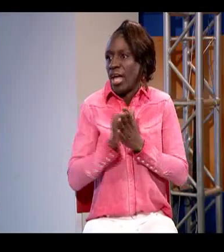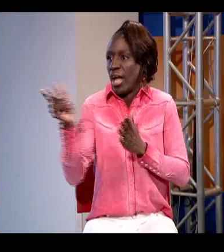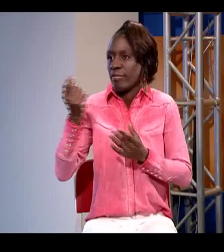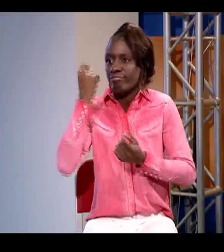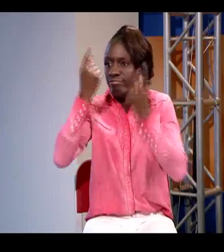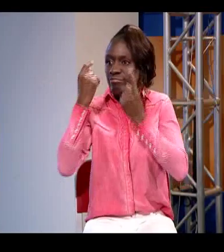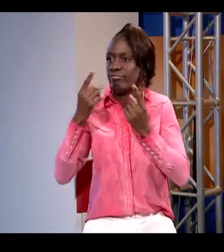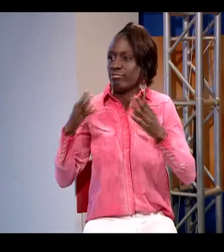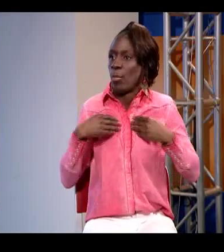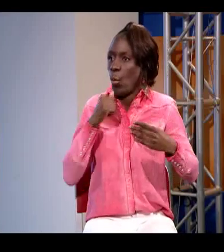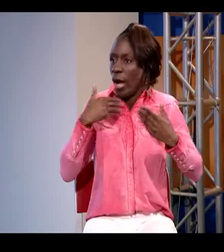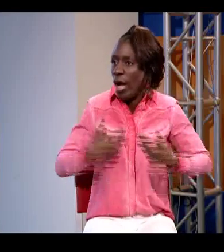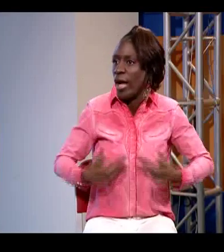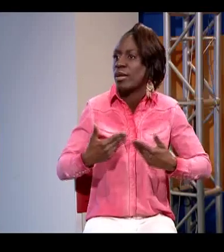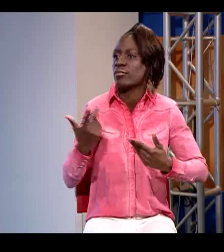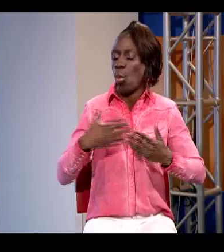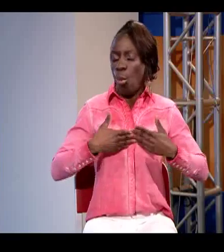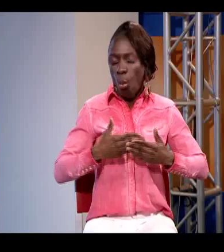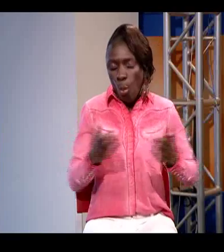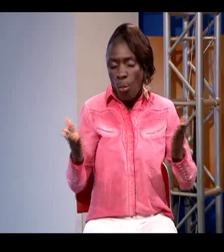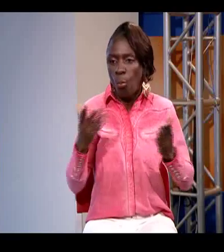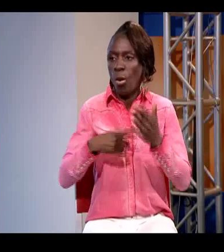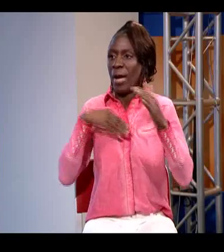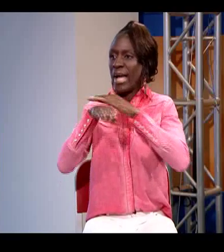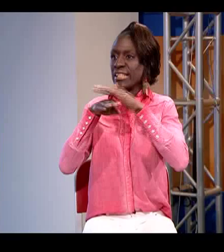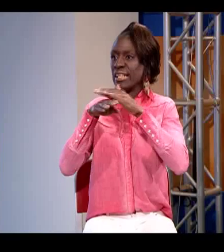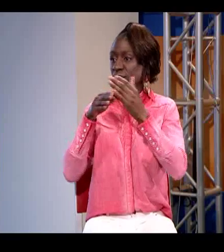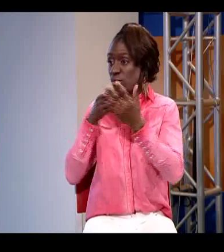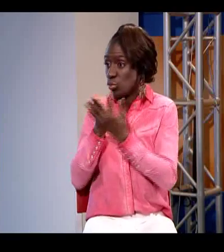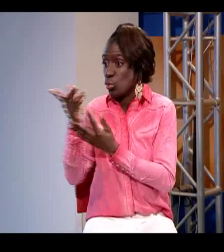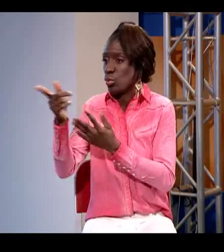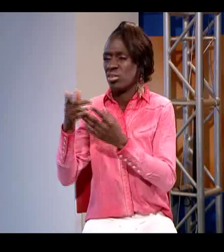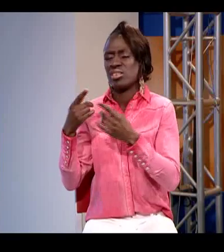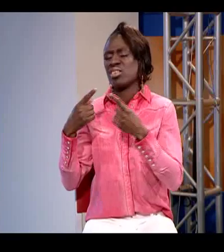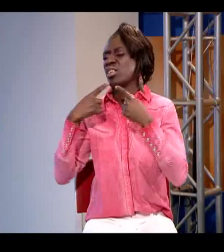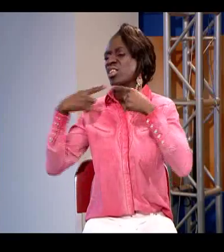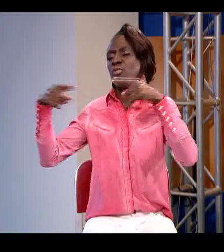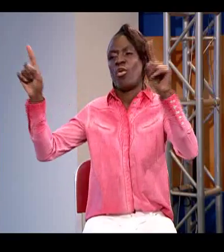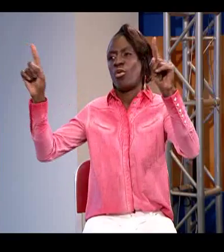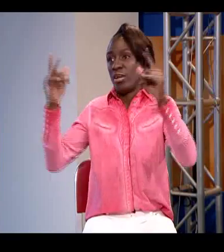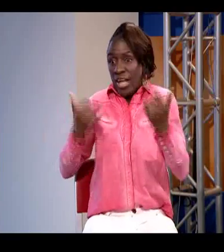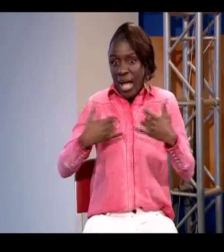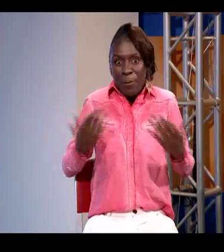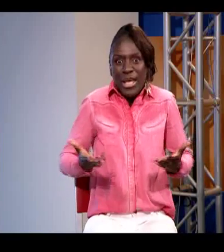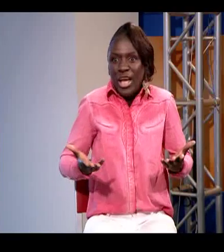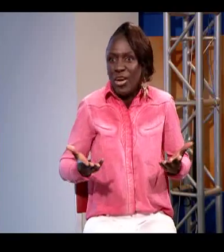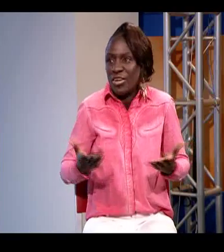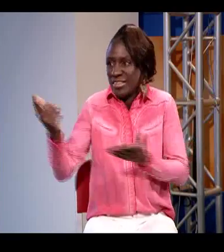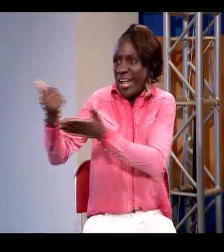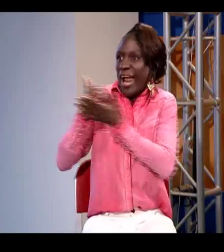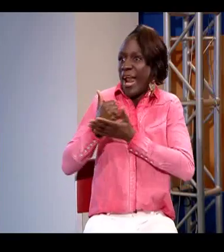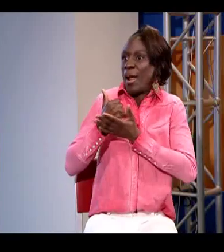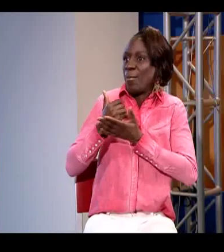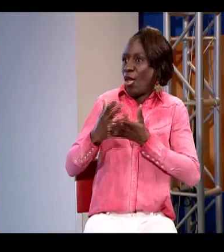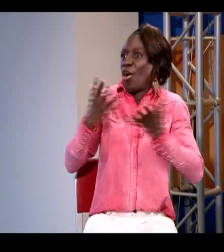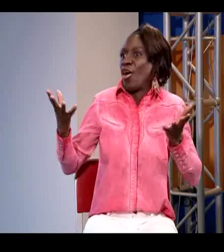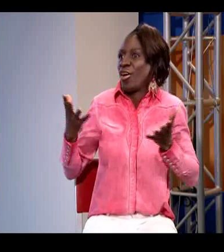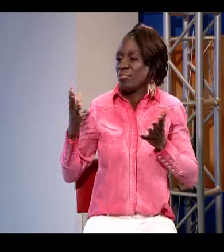there's barriers there and i just can't express myself clearly so i actually i quite enjoy when there's an interpreter there and i can express myself clearly